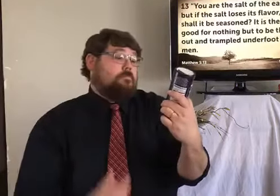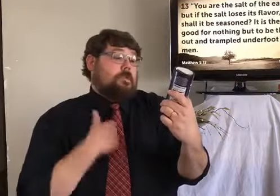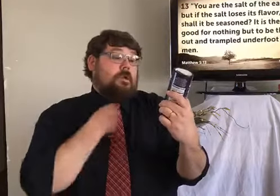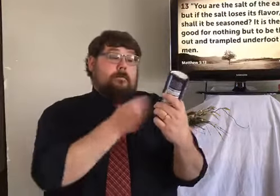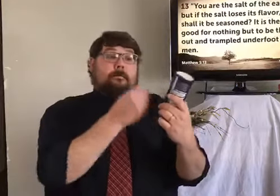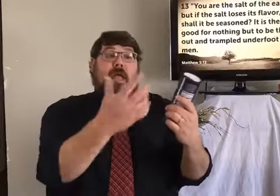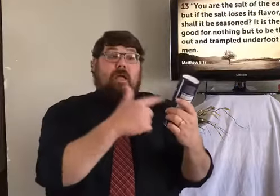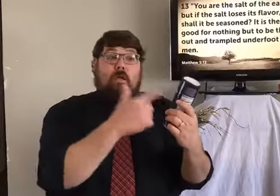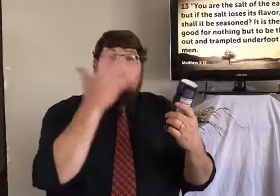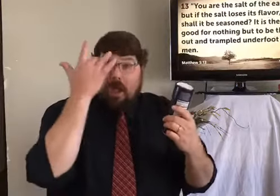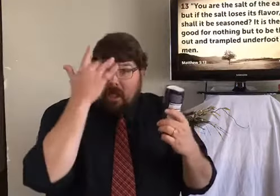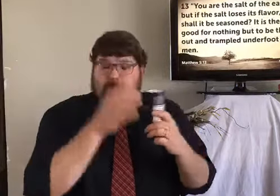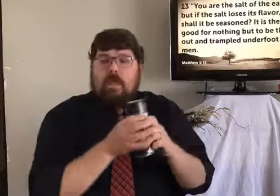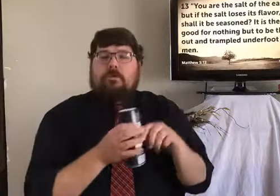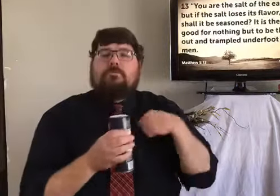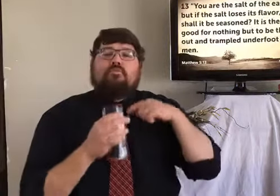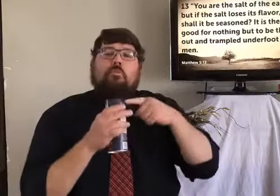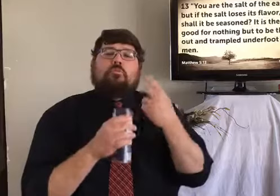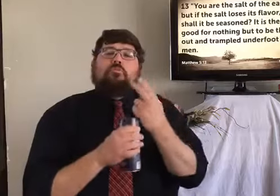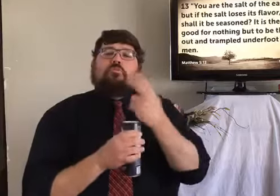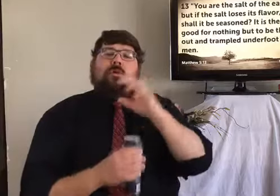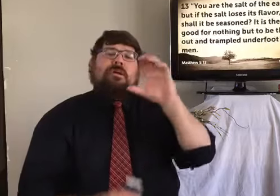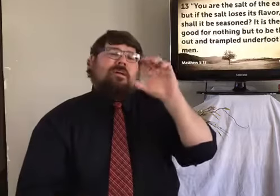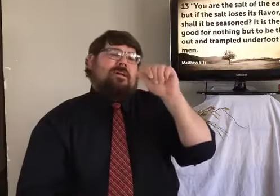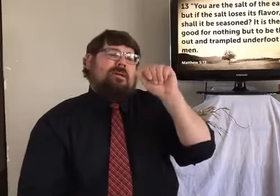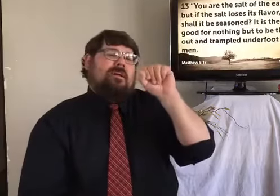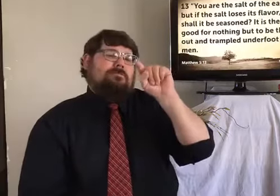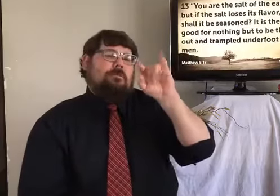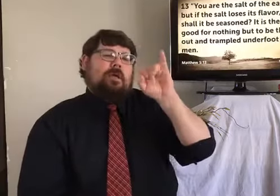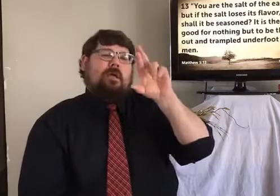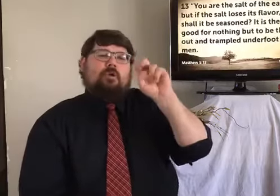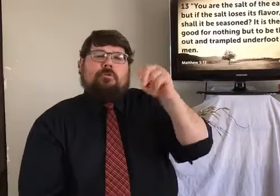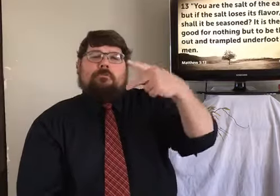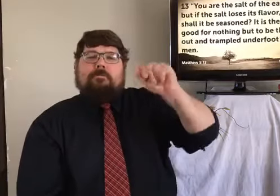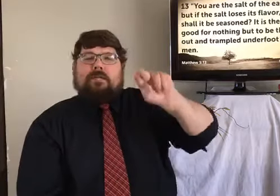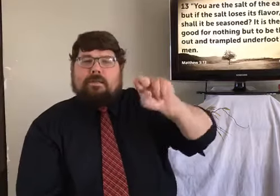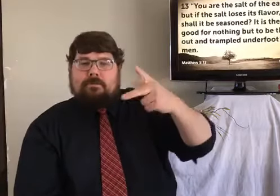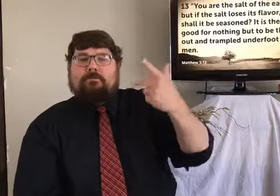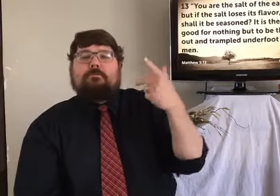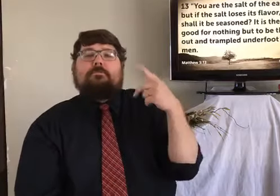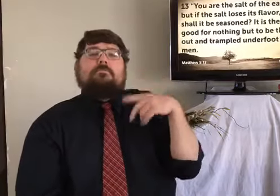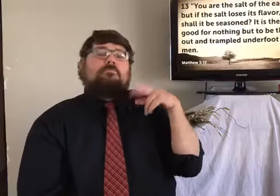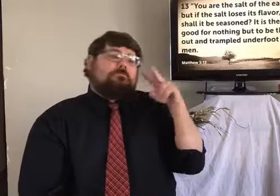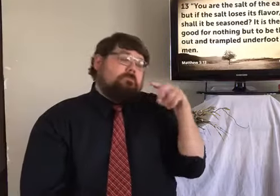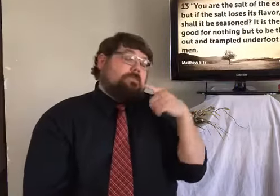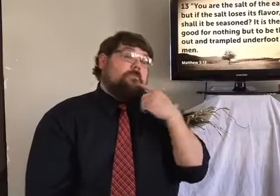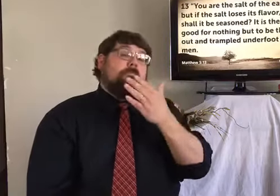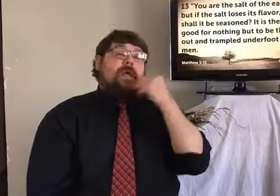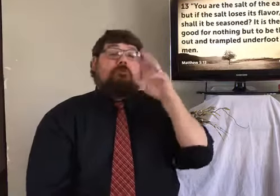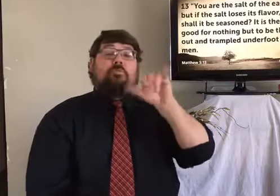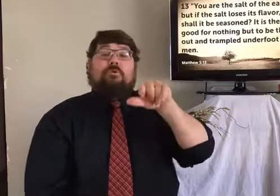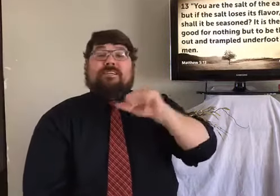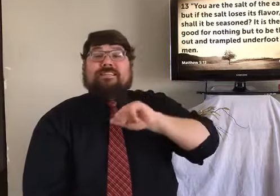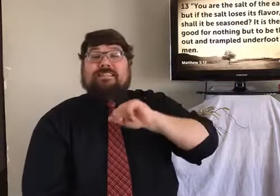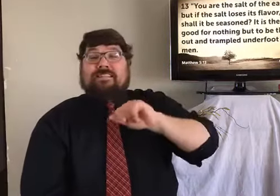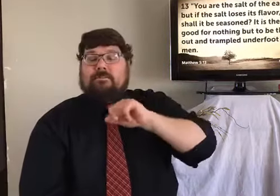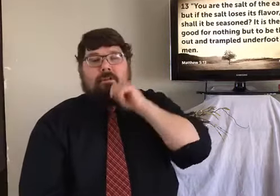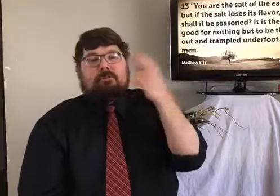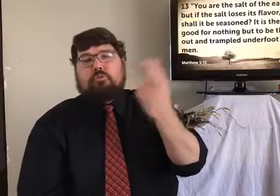All right. I bought this because I started to use a cast iron pan. And I read that the